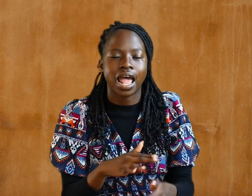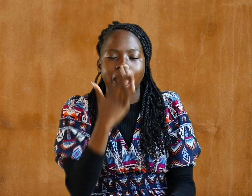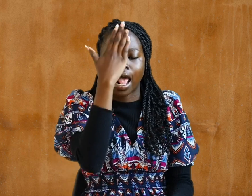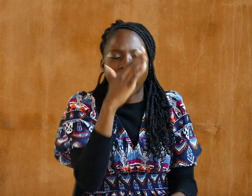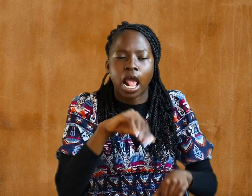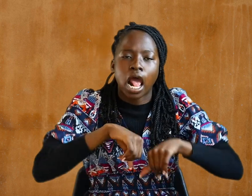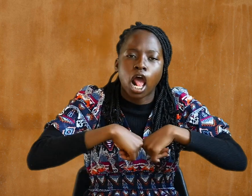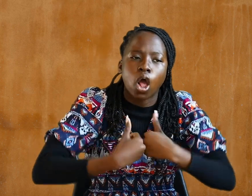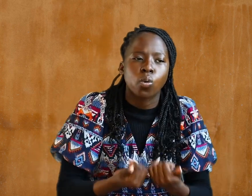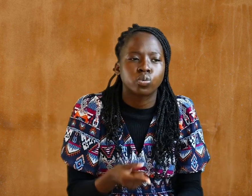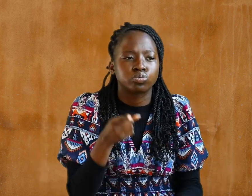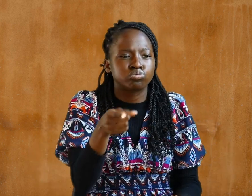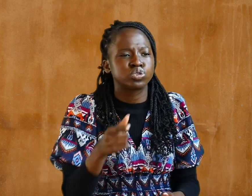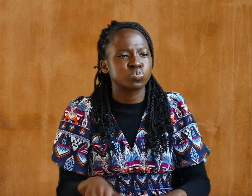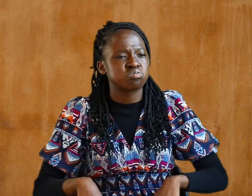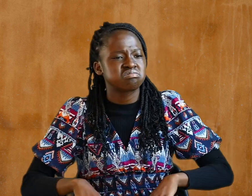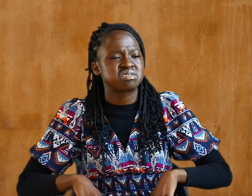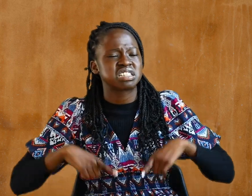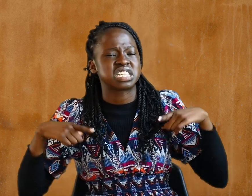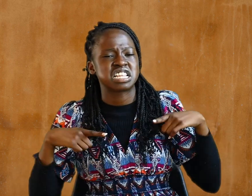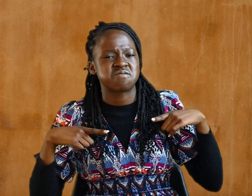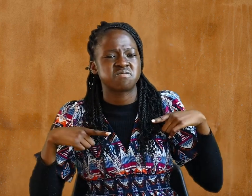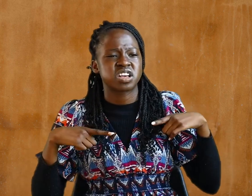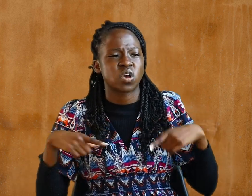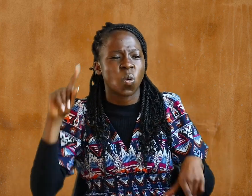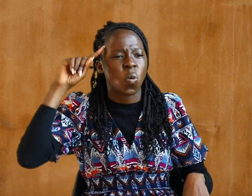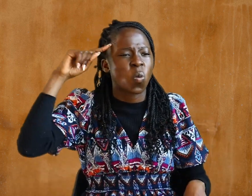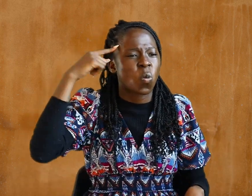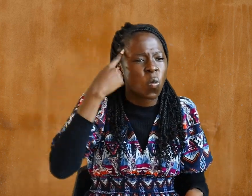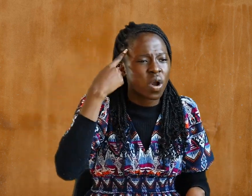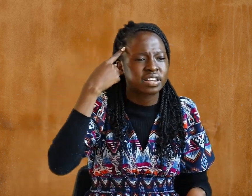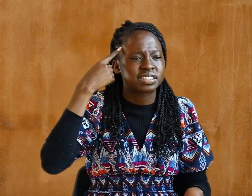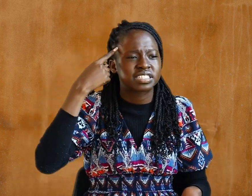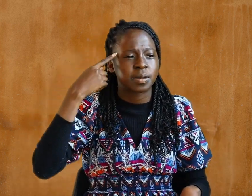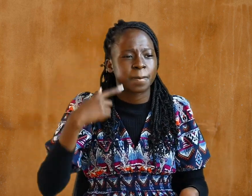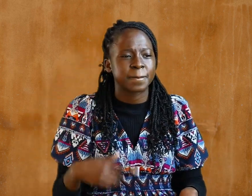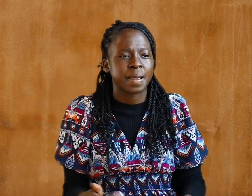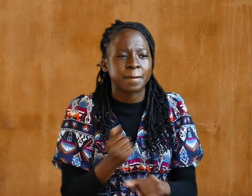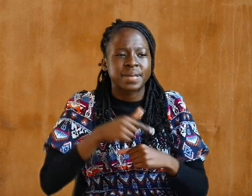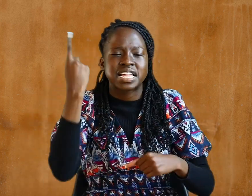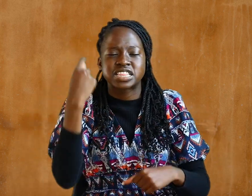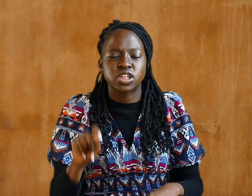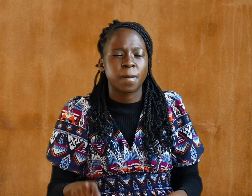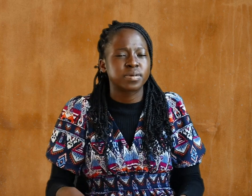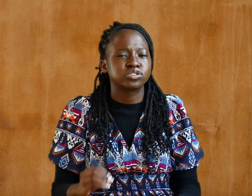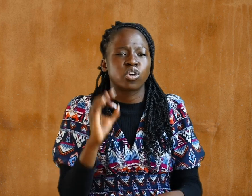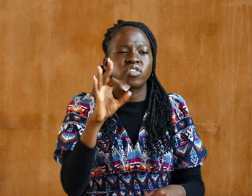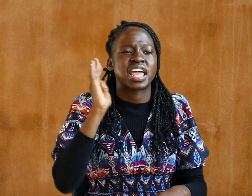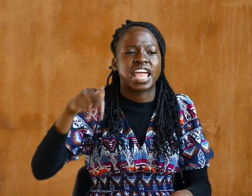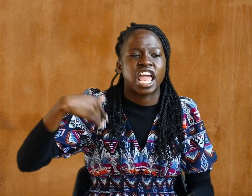wise, making the most of every opportunity, because the days are evil.